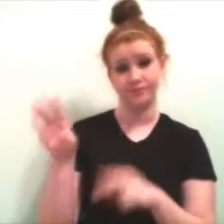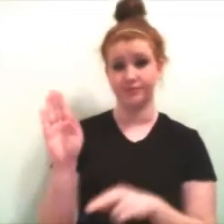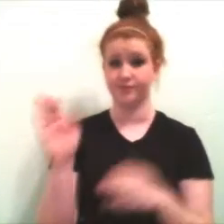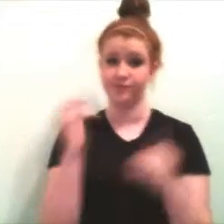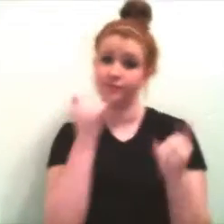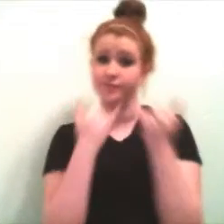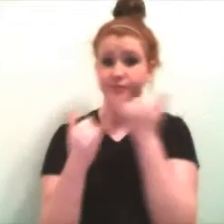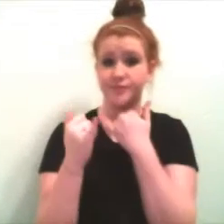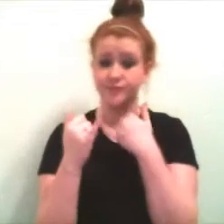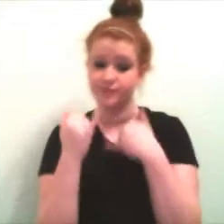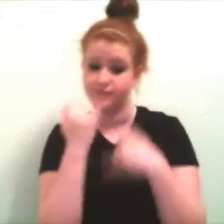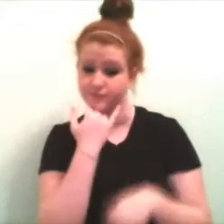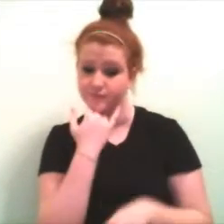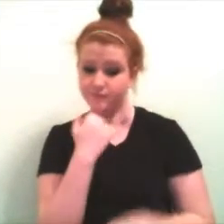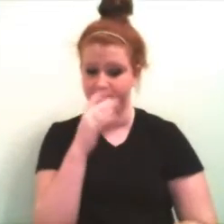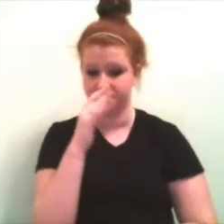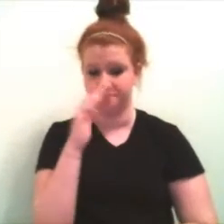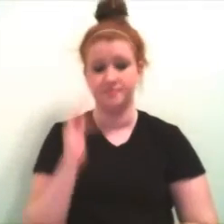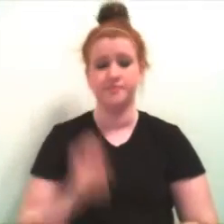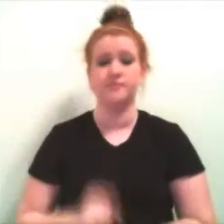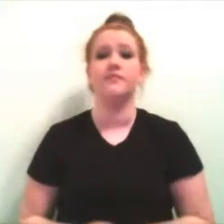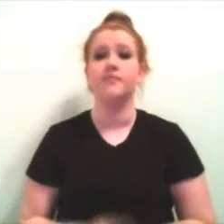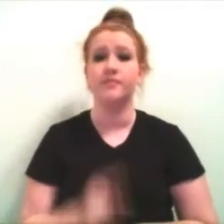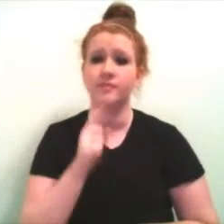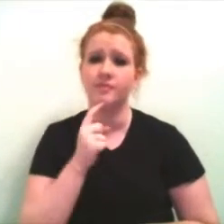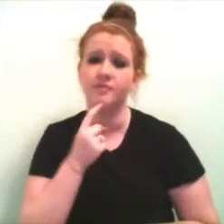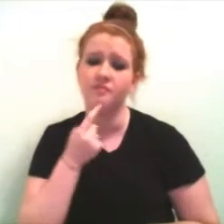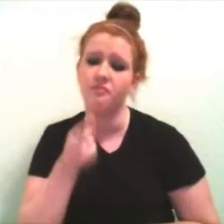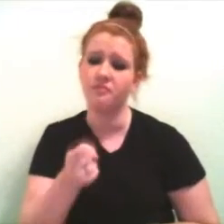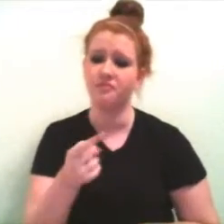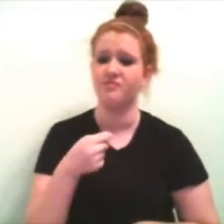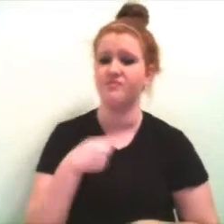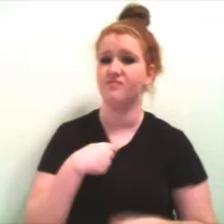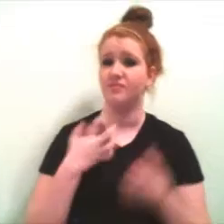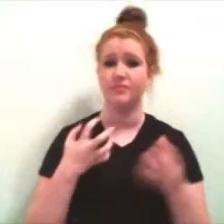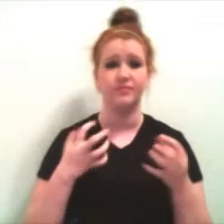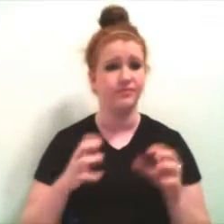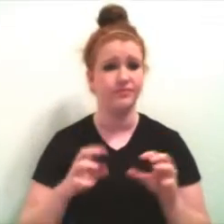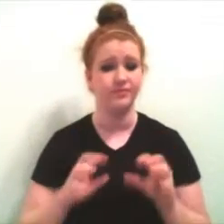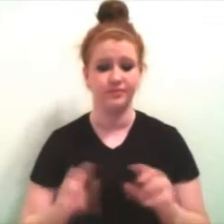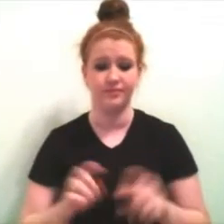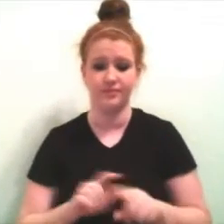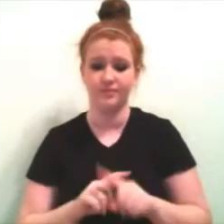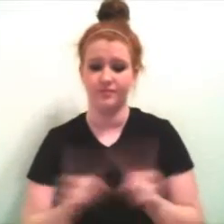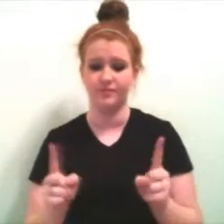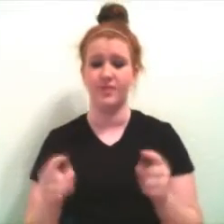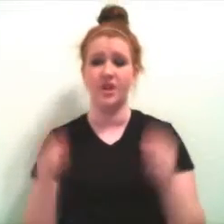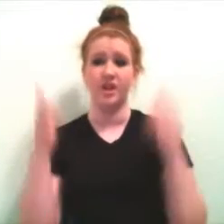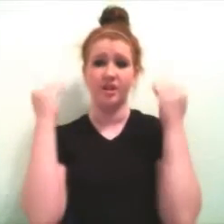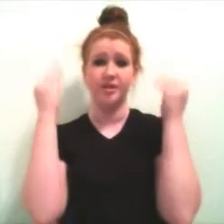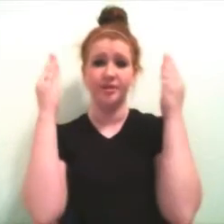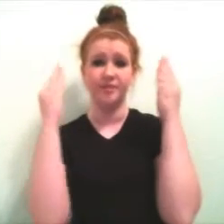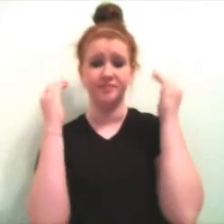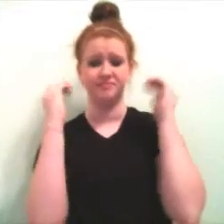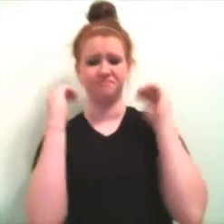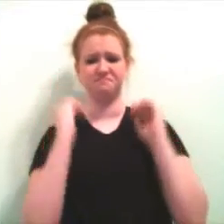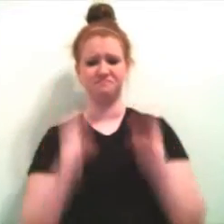rescue me. Don't wanna let you down, but I am